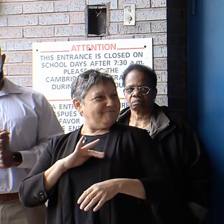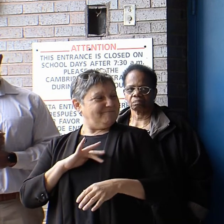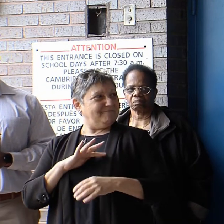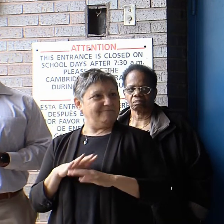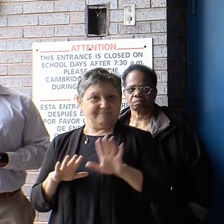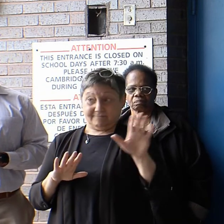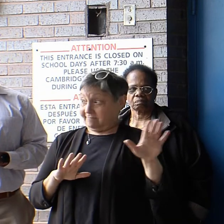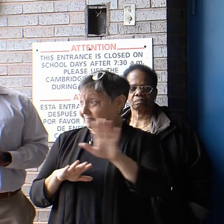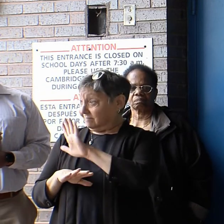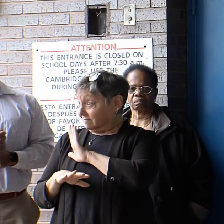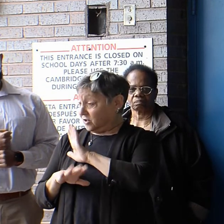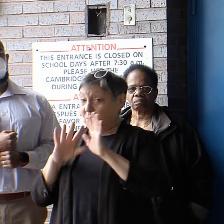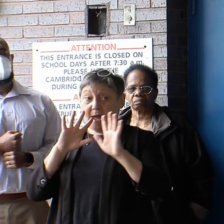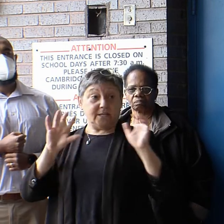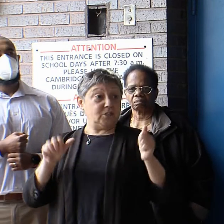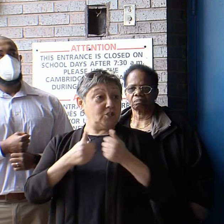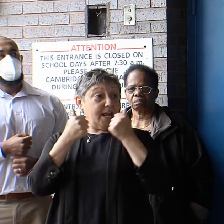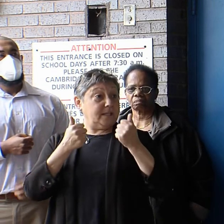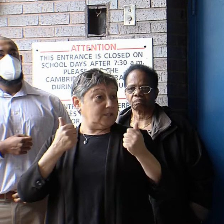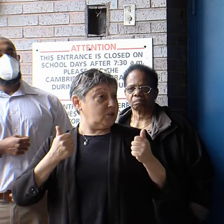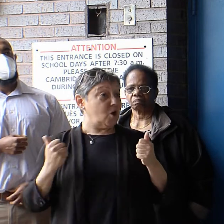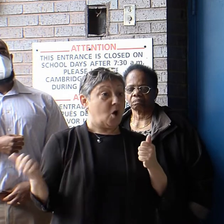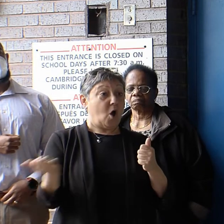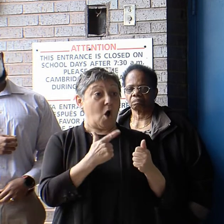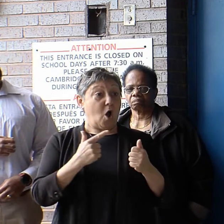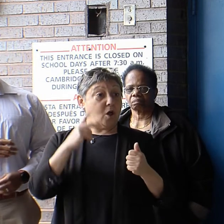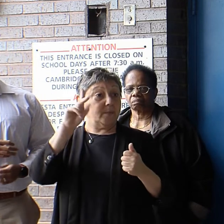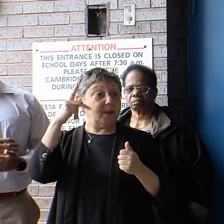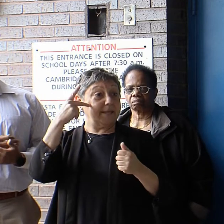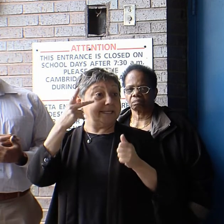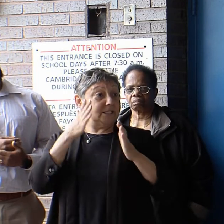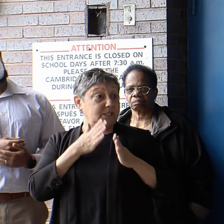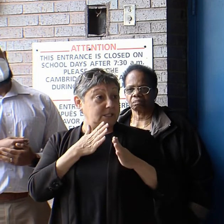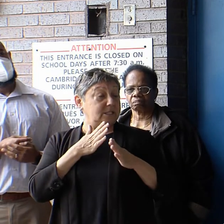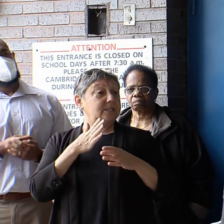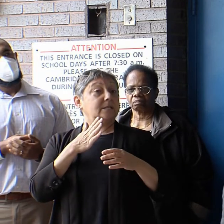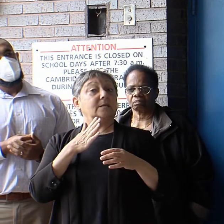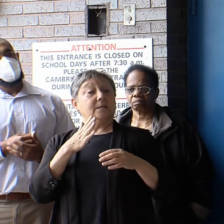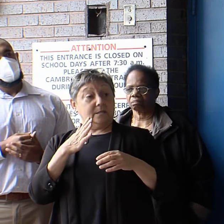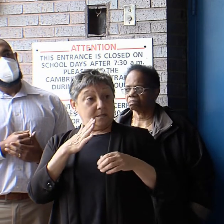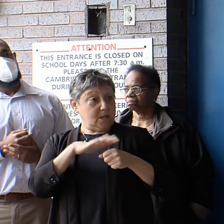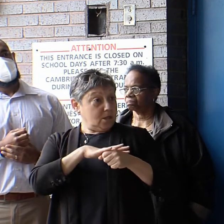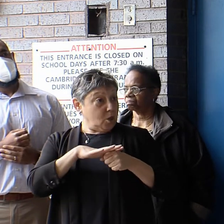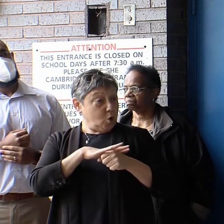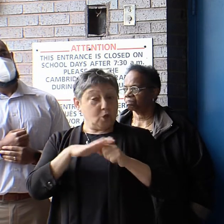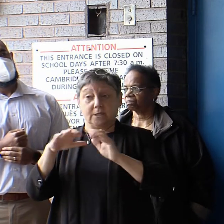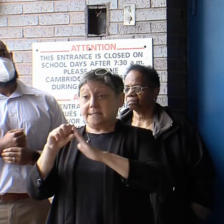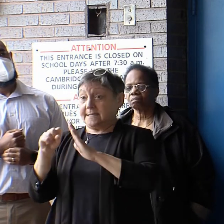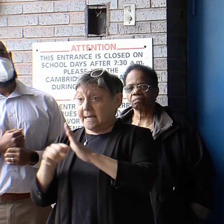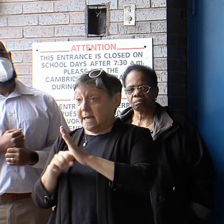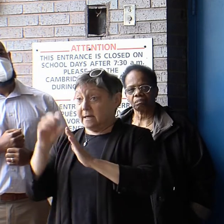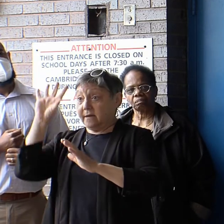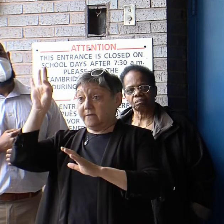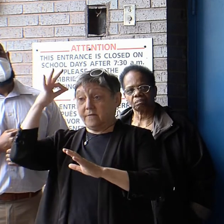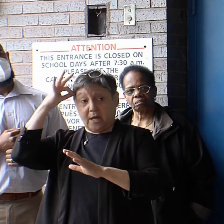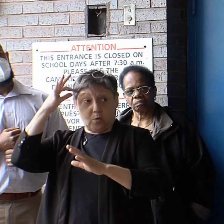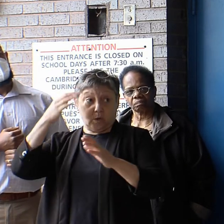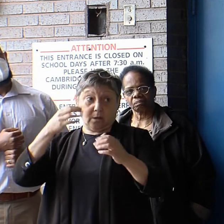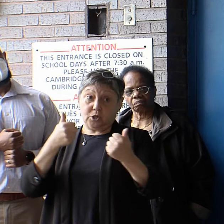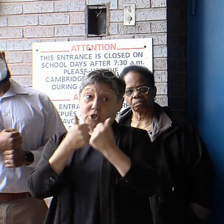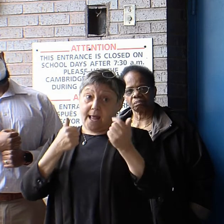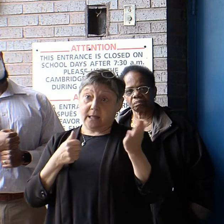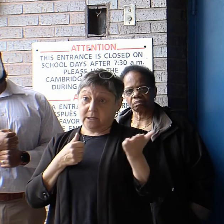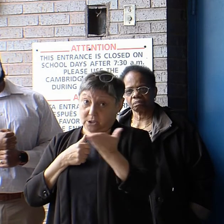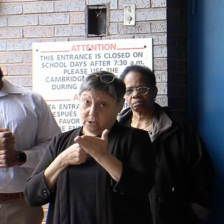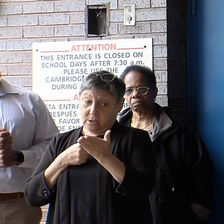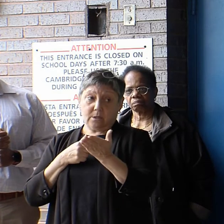all of our local officials at the local, all of our public officials at the local, state and federal level to provide